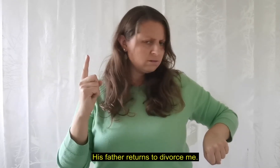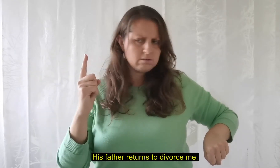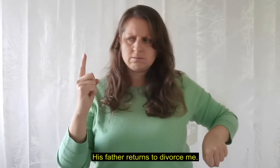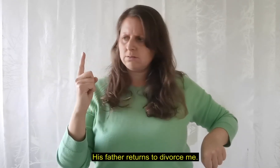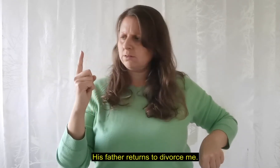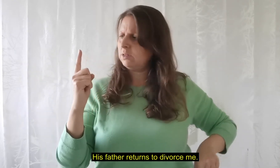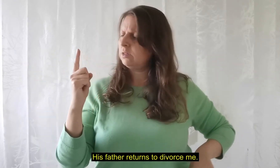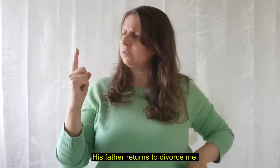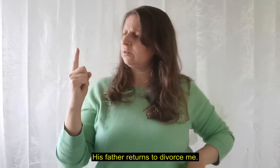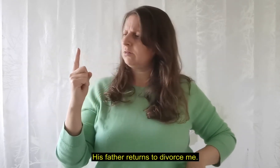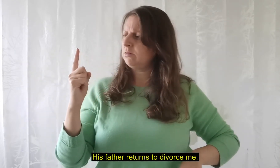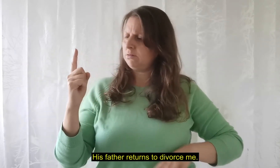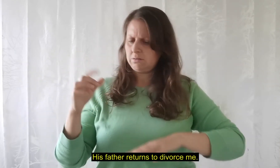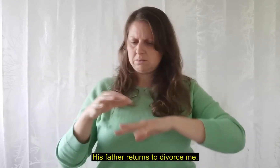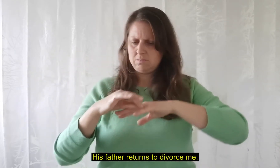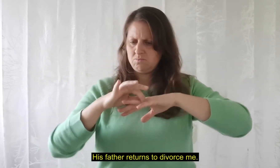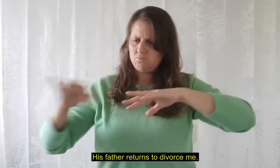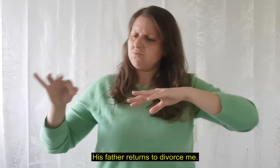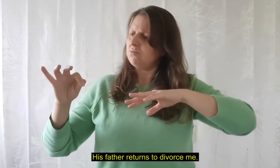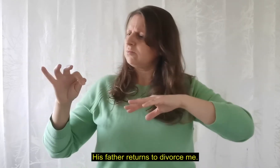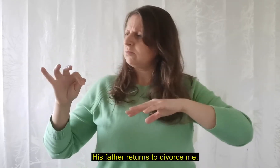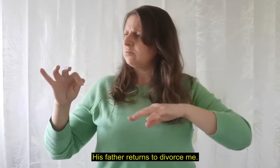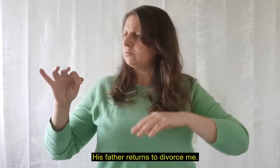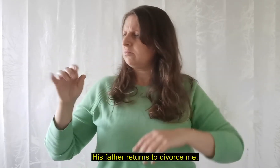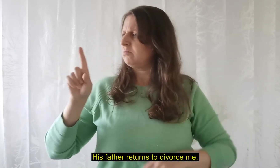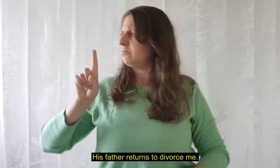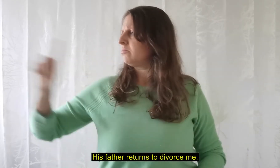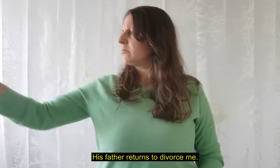His father returns to divorce me